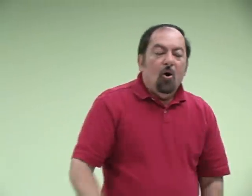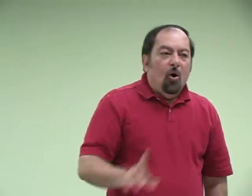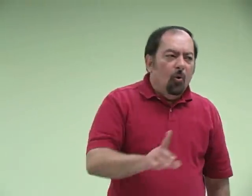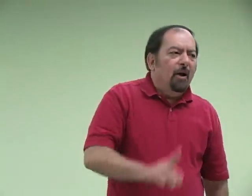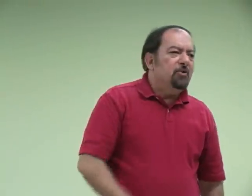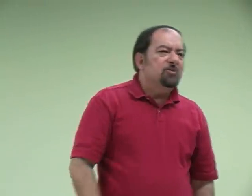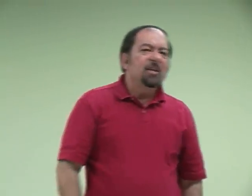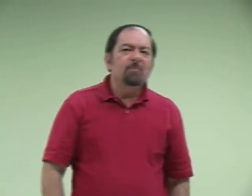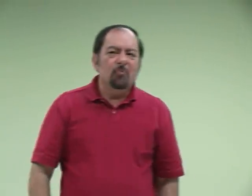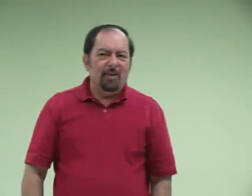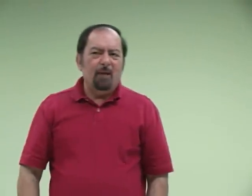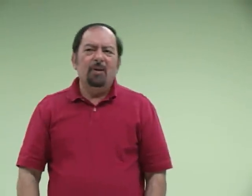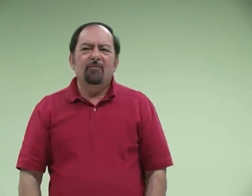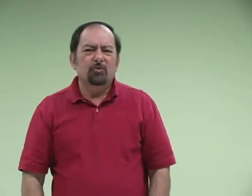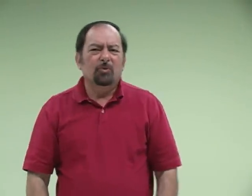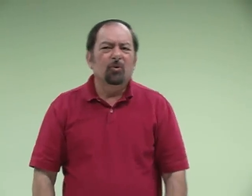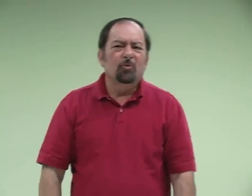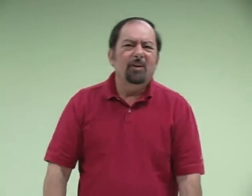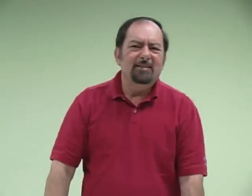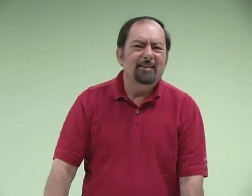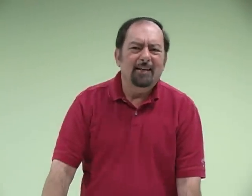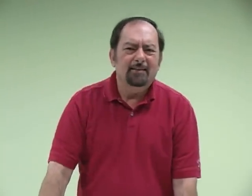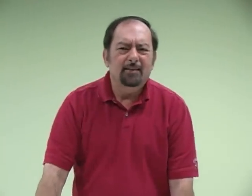Who are you sleeping with? I believe that's what the Lord really said.